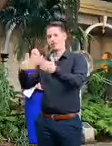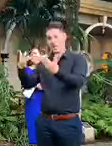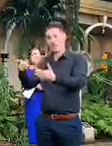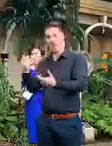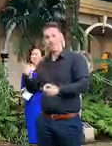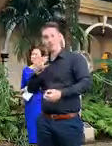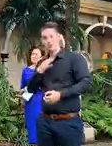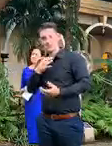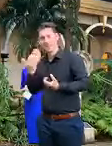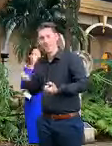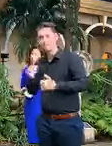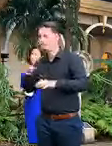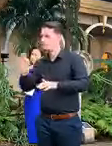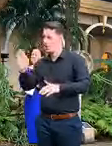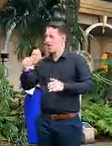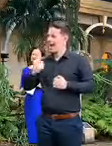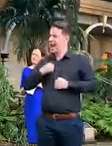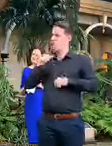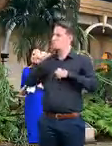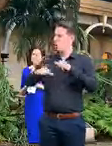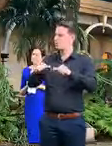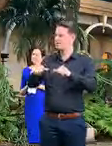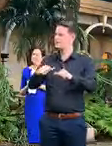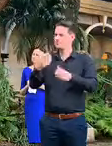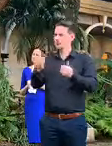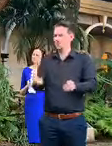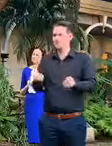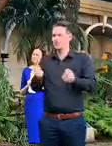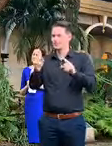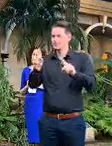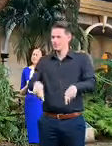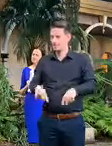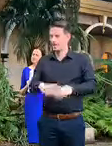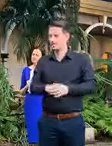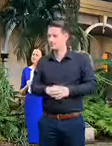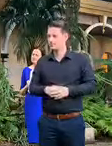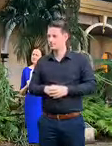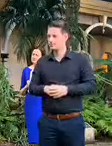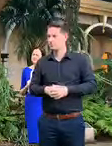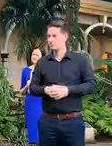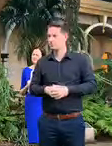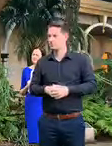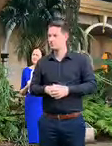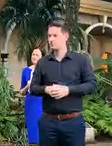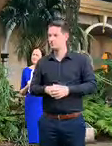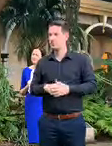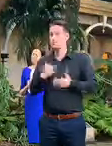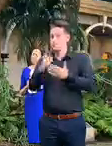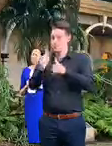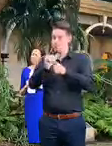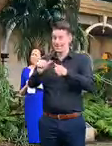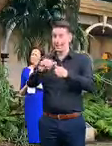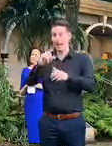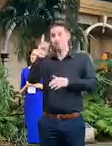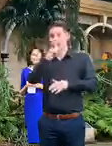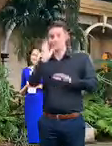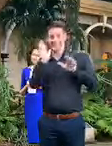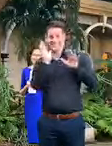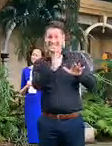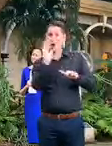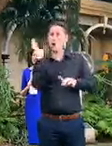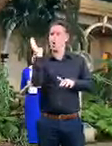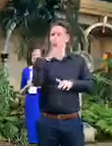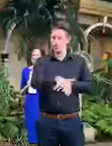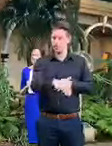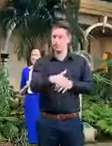is the process we've put in place we all believe that is far far better that people quarantine in their own homes